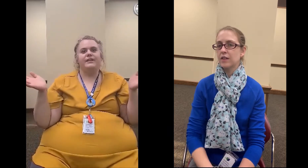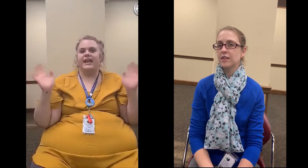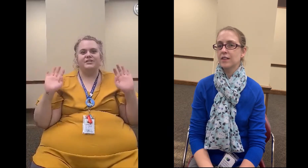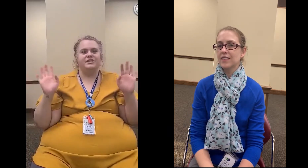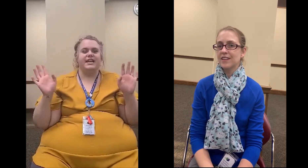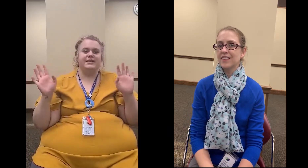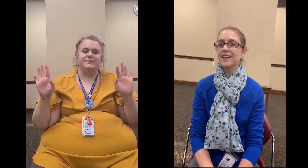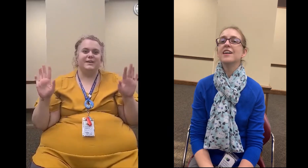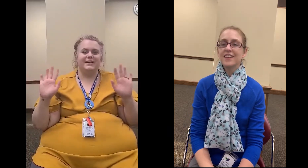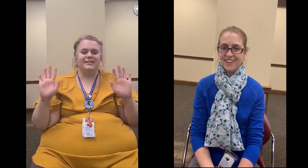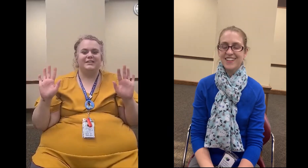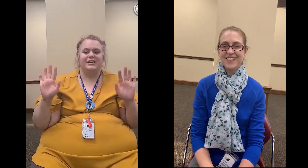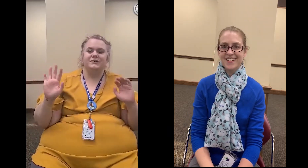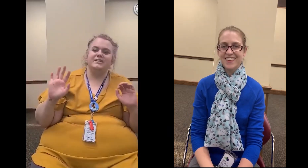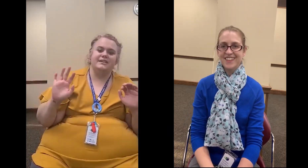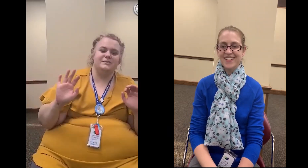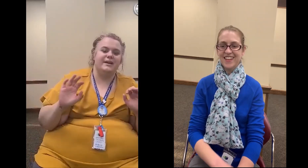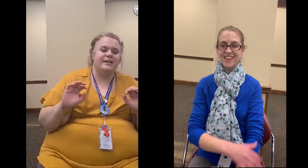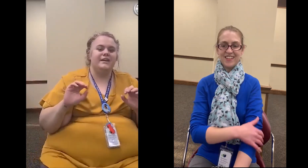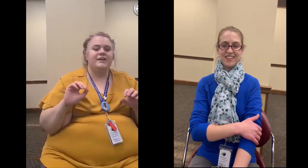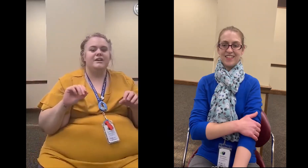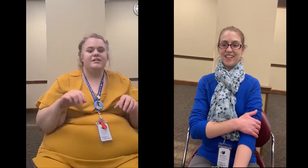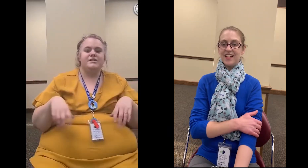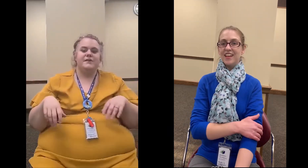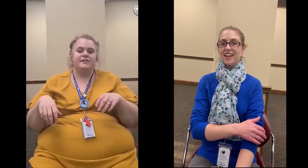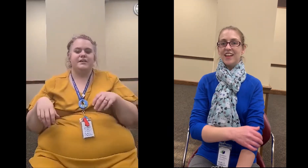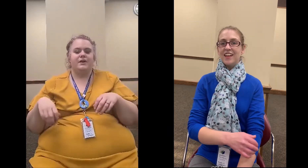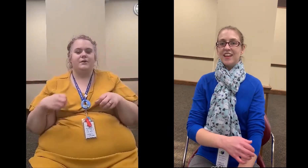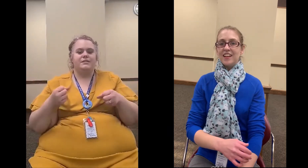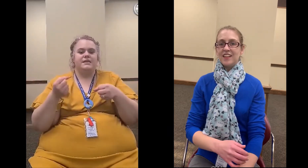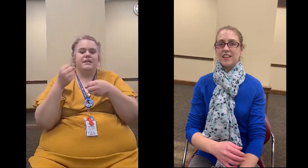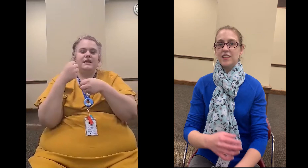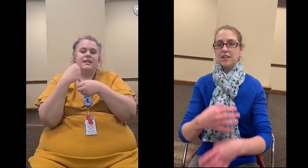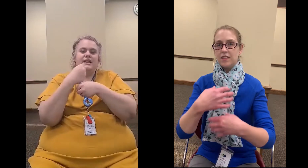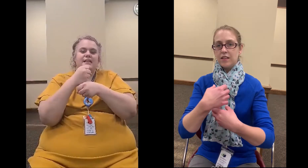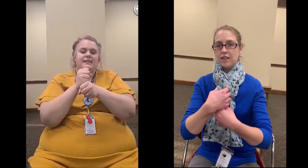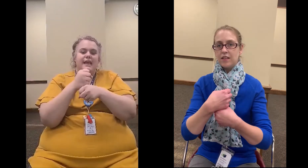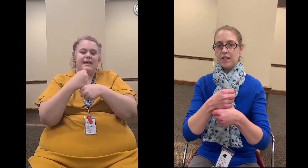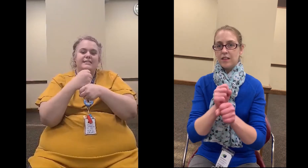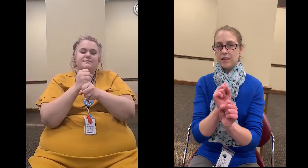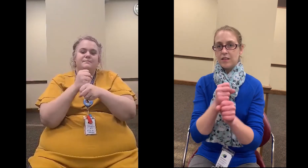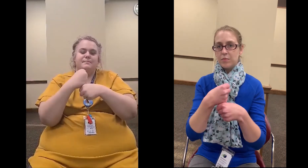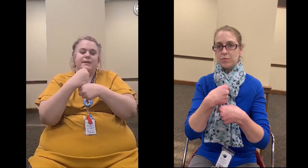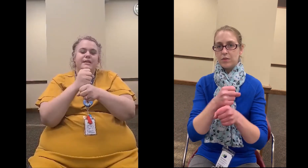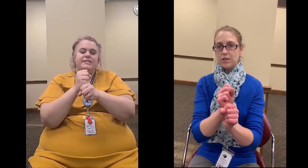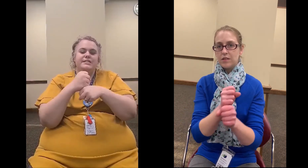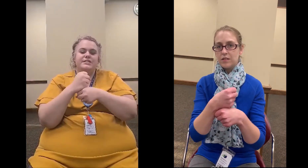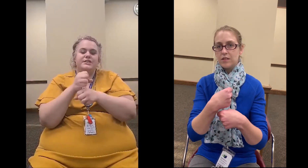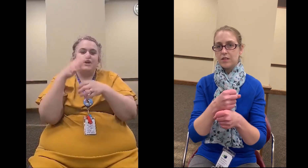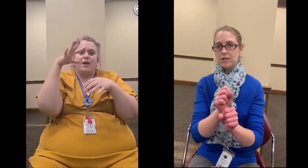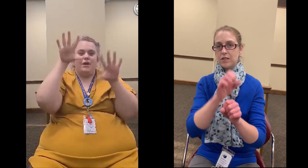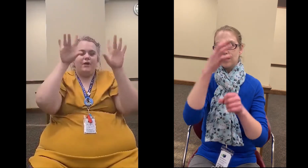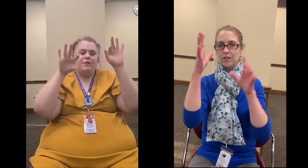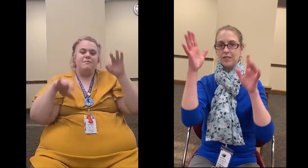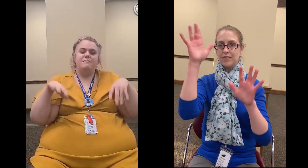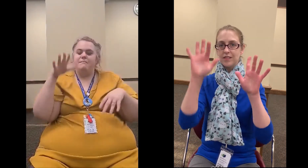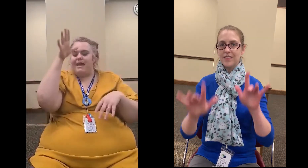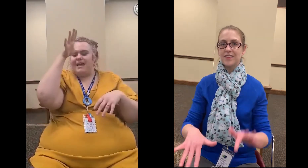extra signs we're going to use in this one so it goes let's build a snowman